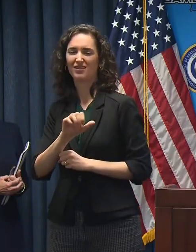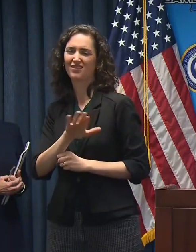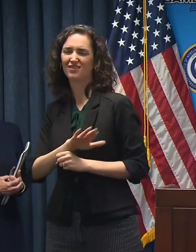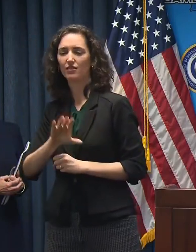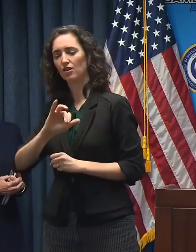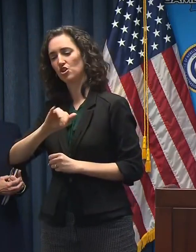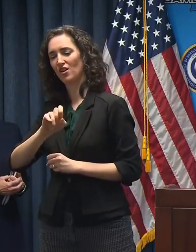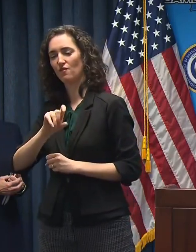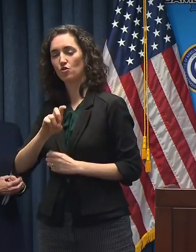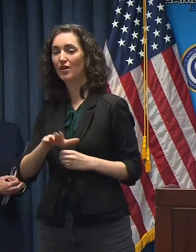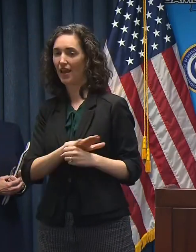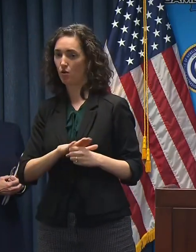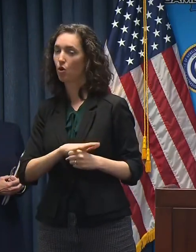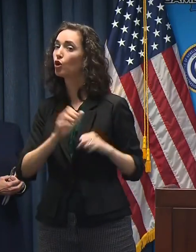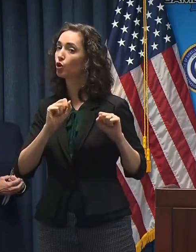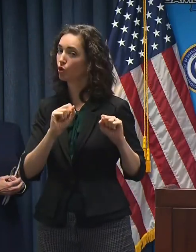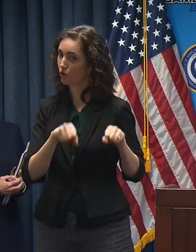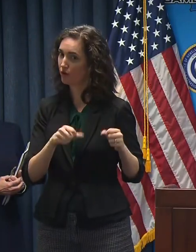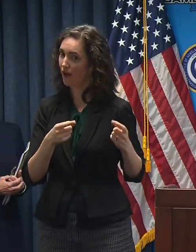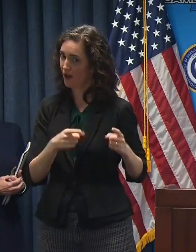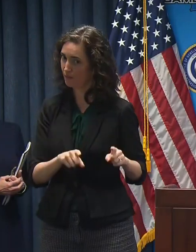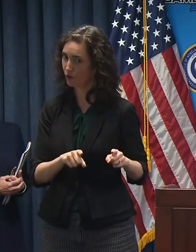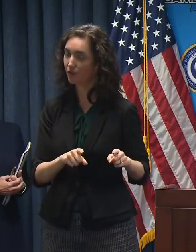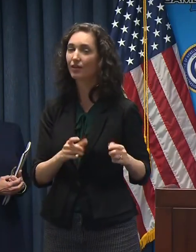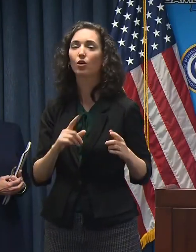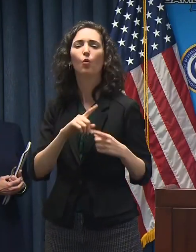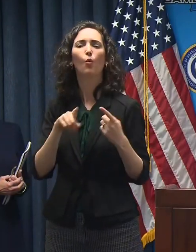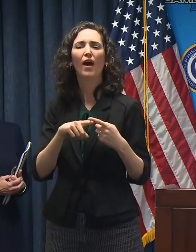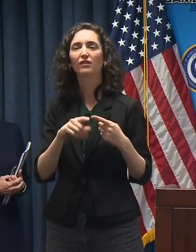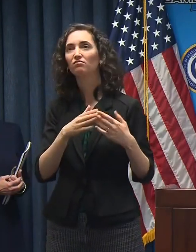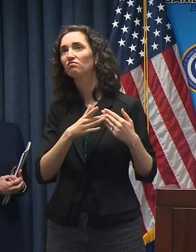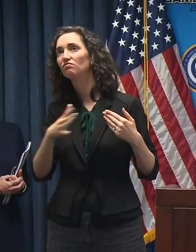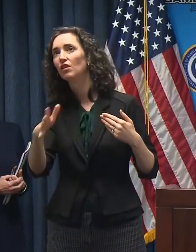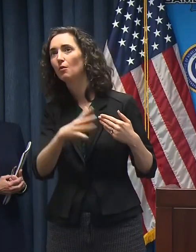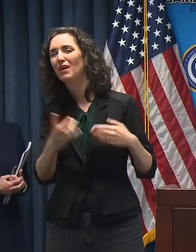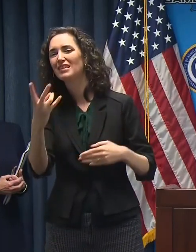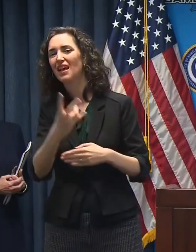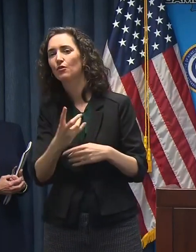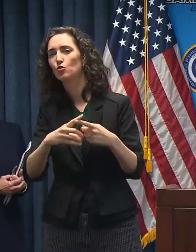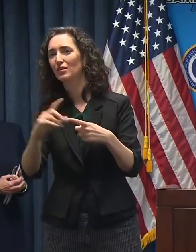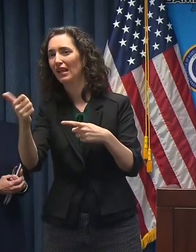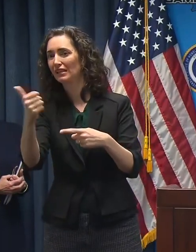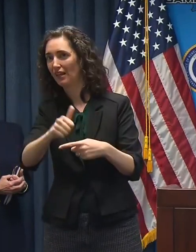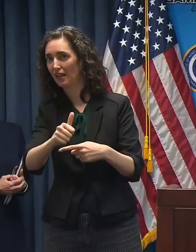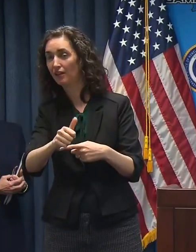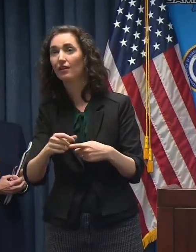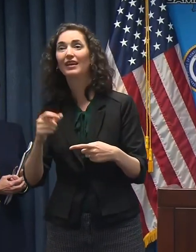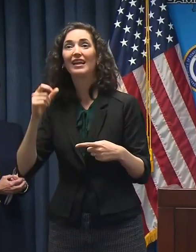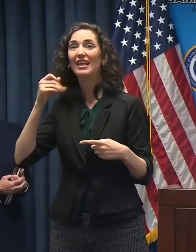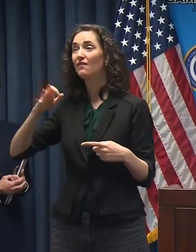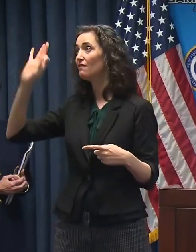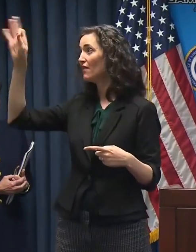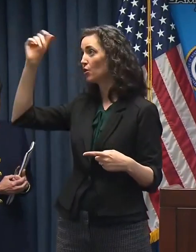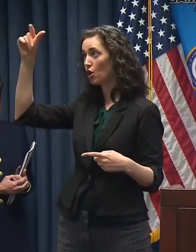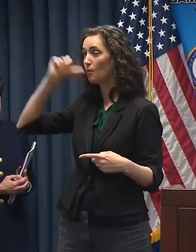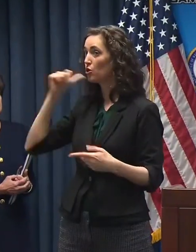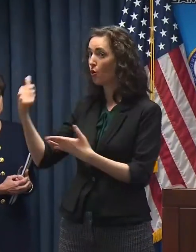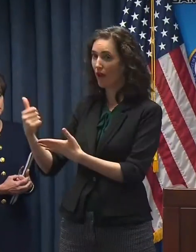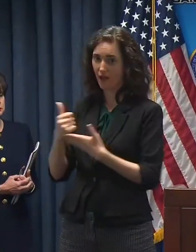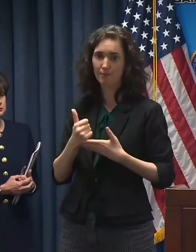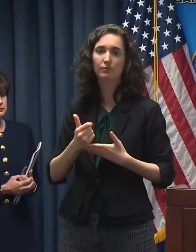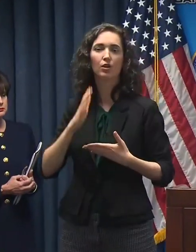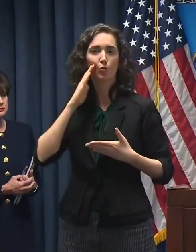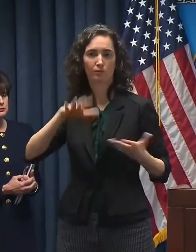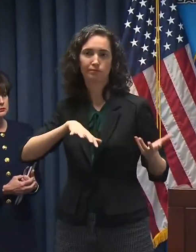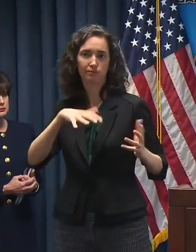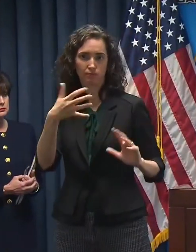within about 7 to 10 days, without additional support from the federal government. Again,